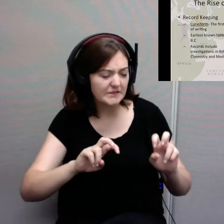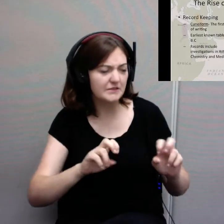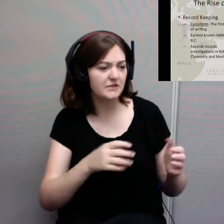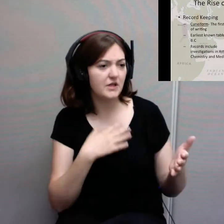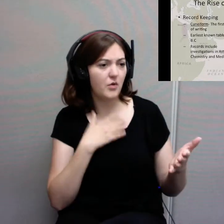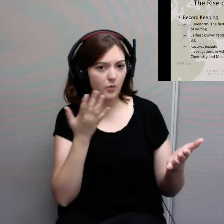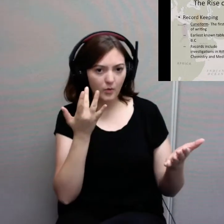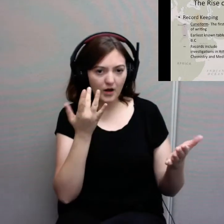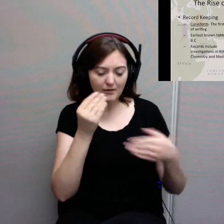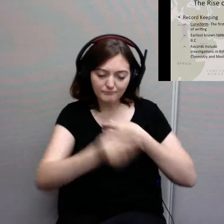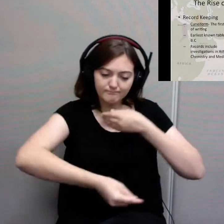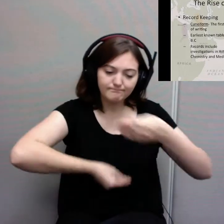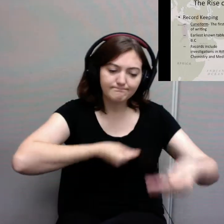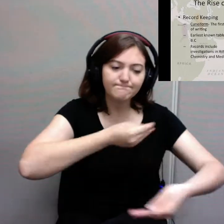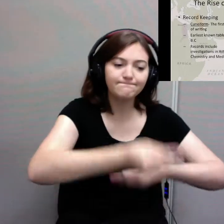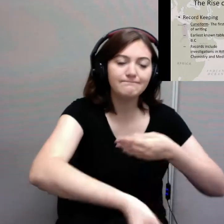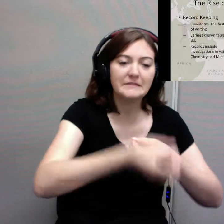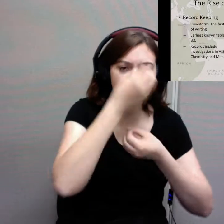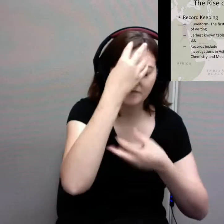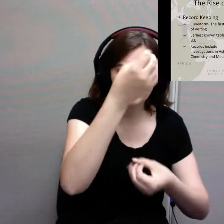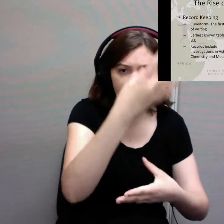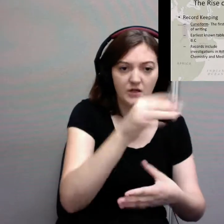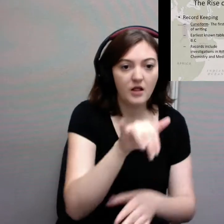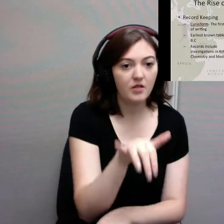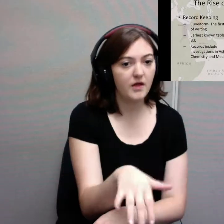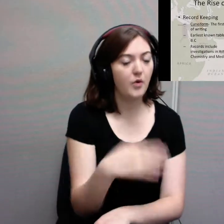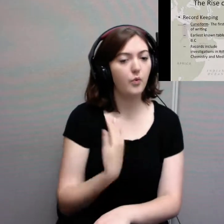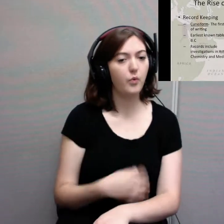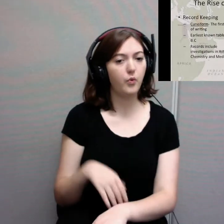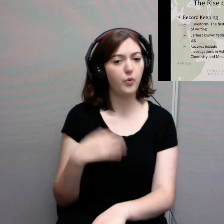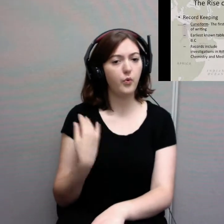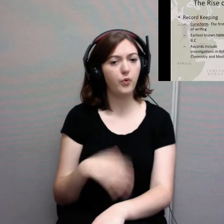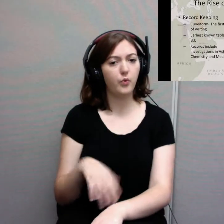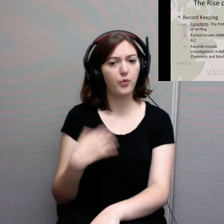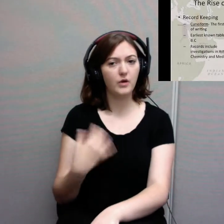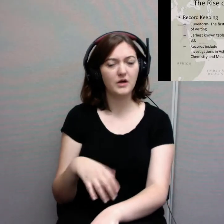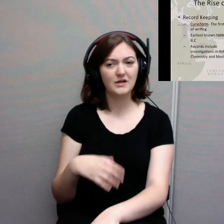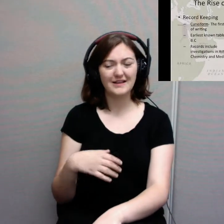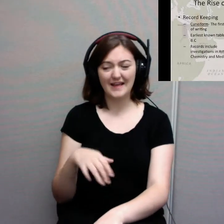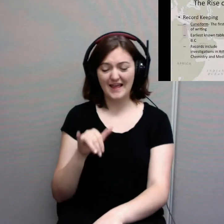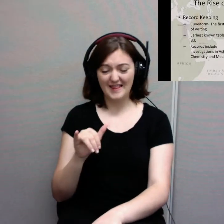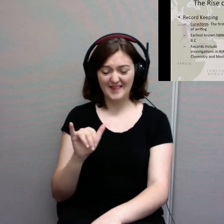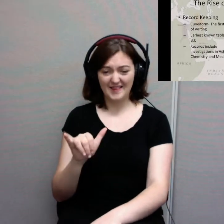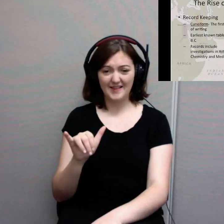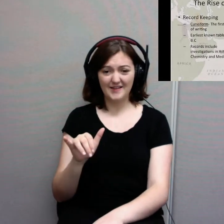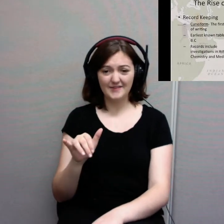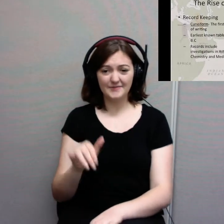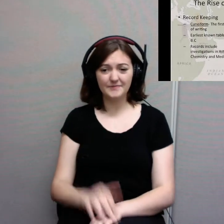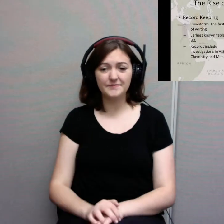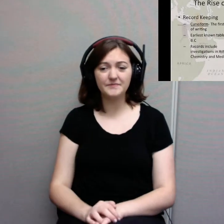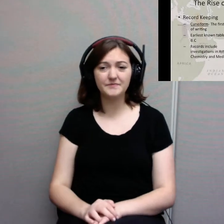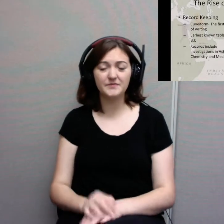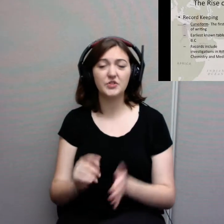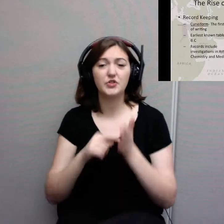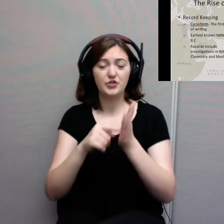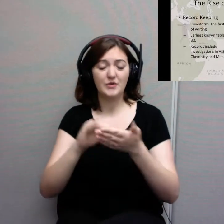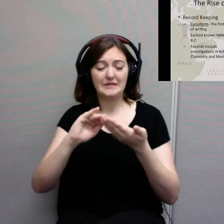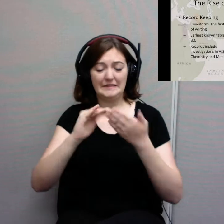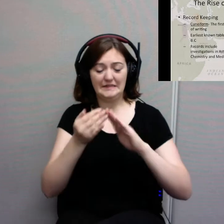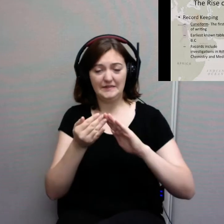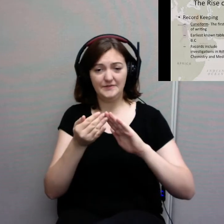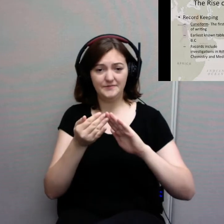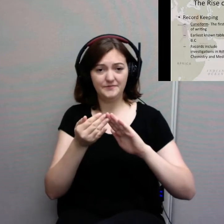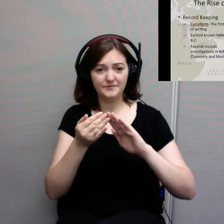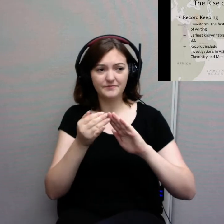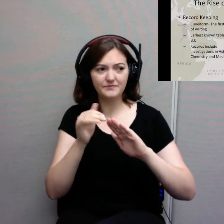great marker of civilization for people to, again, not only master concepts and crafts, but to